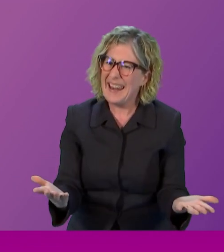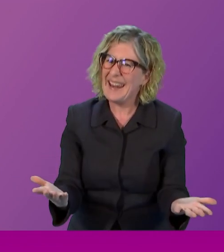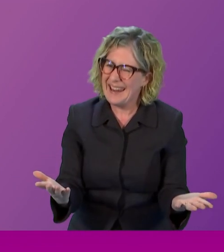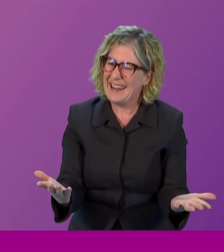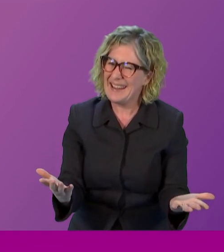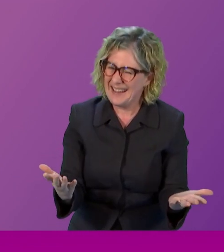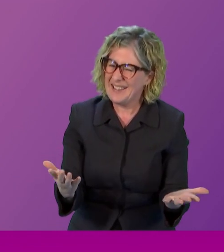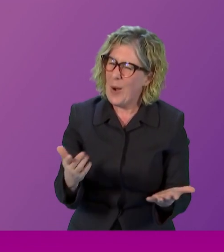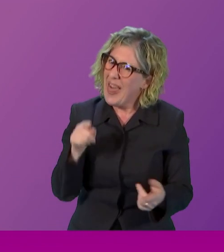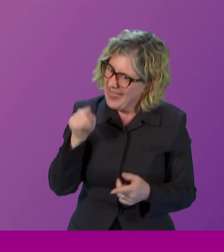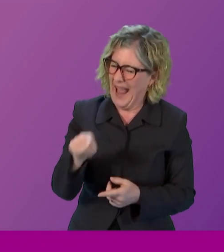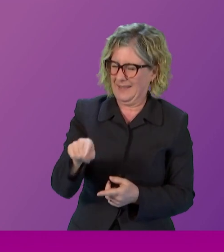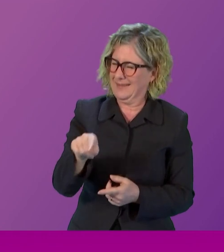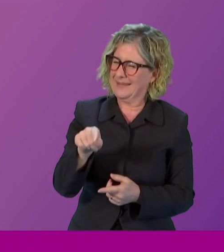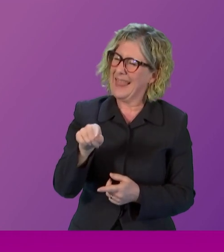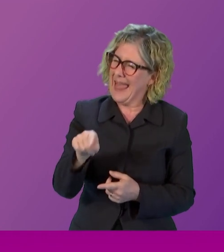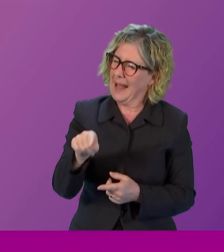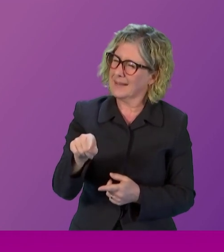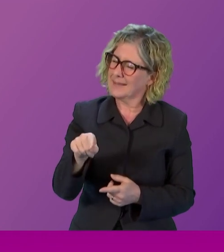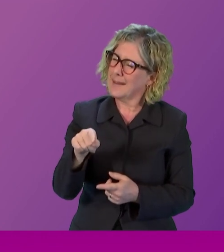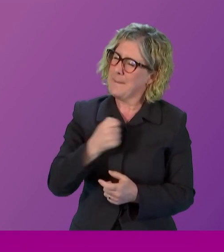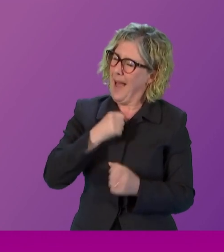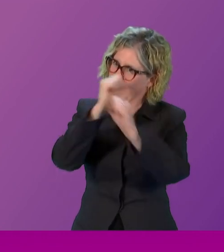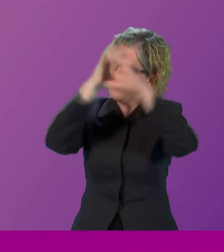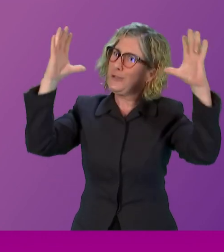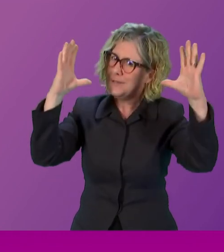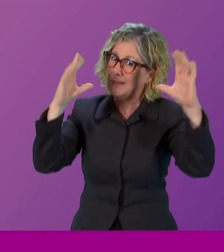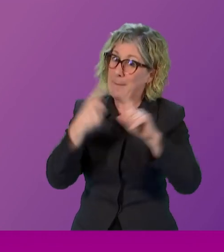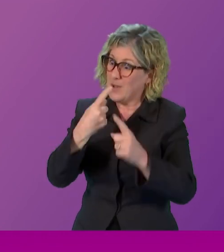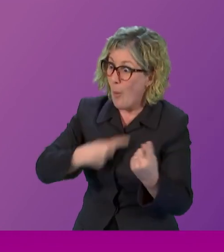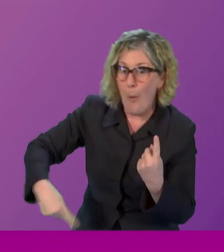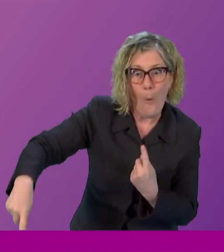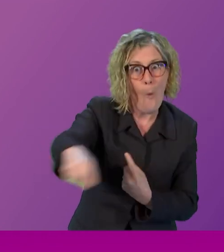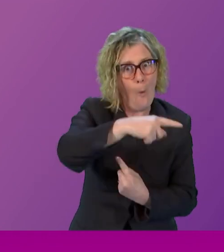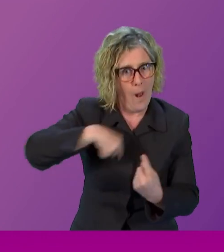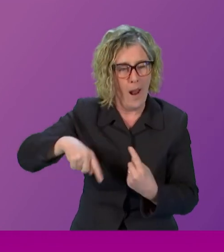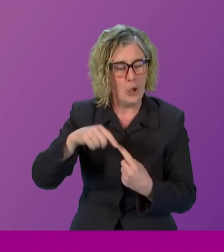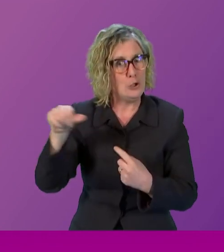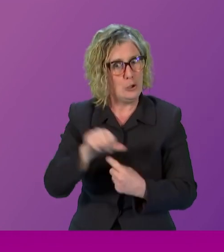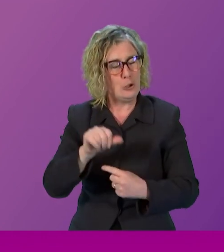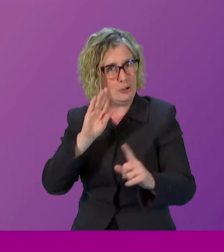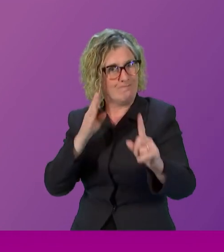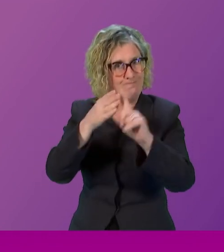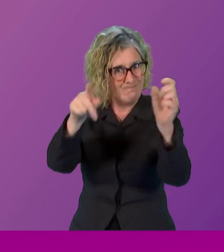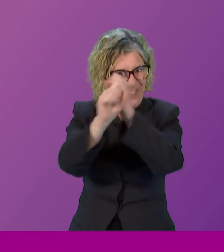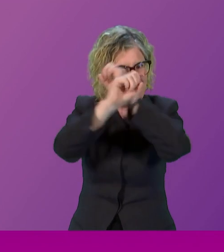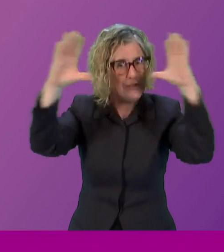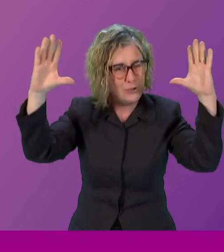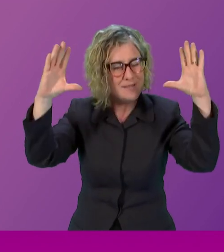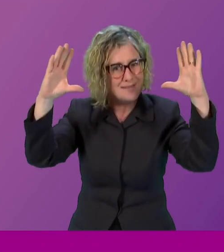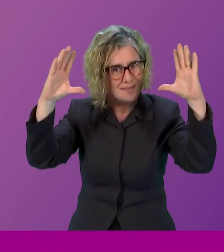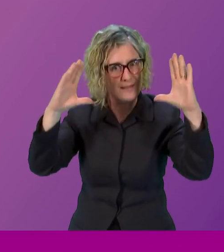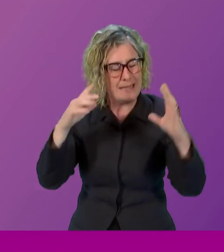that's the, that's the vision that all of us should absolutely keep